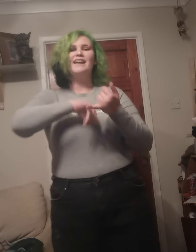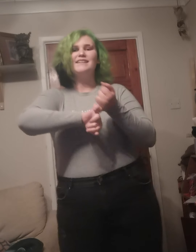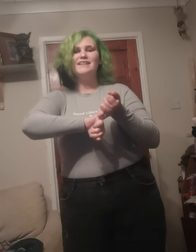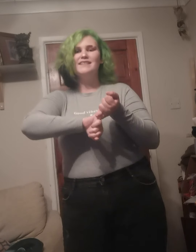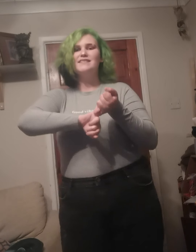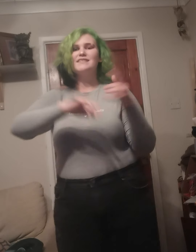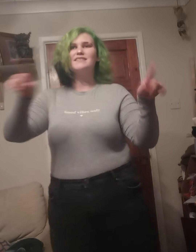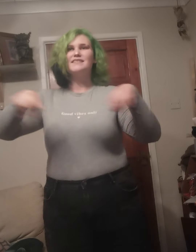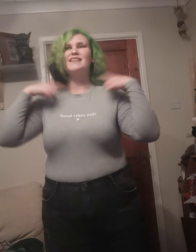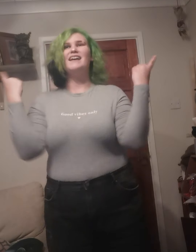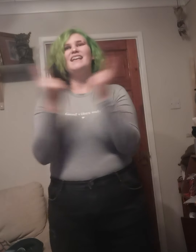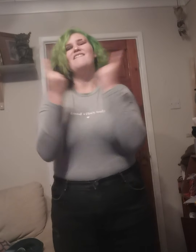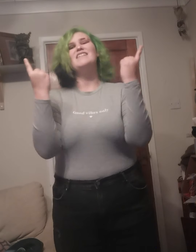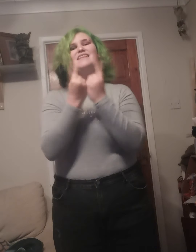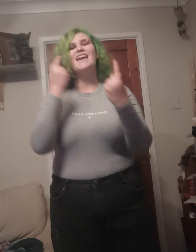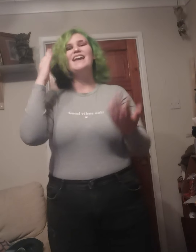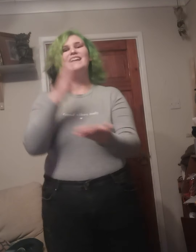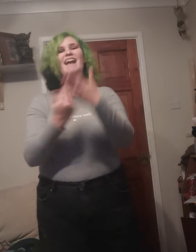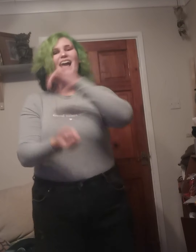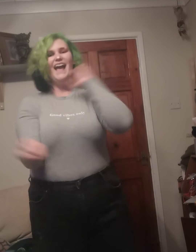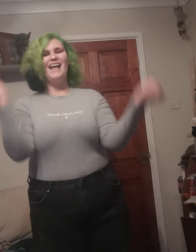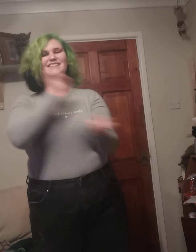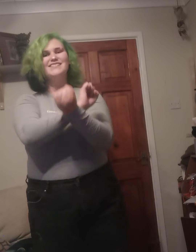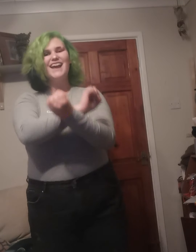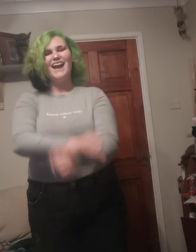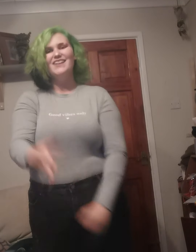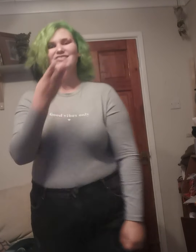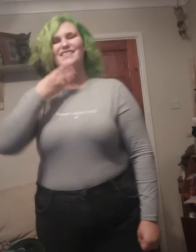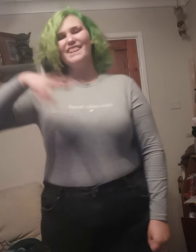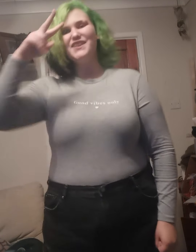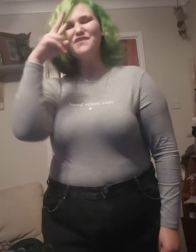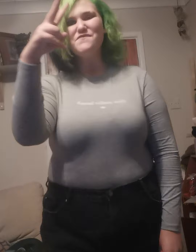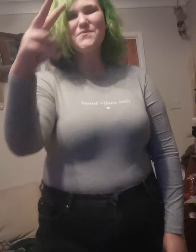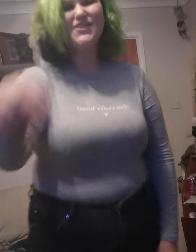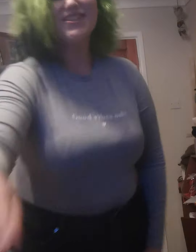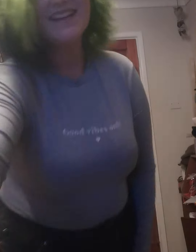Is everything has changed Okay.